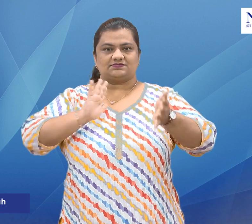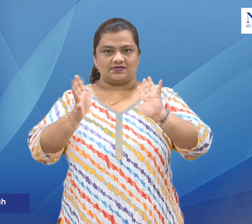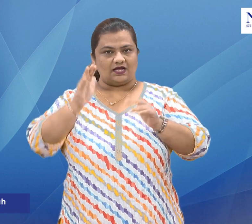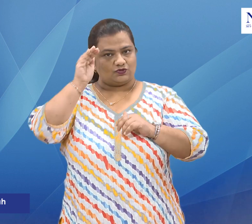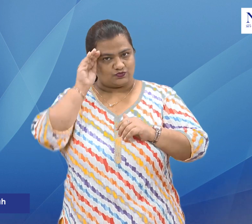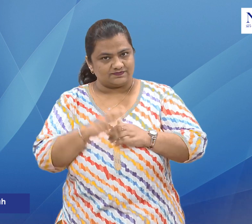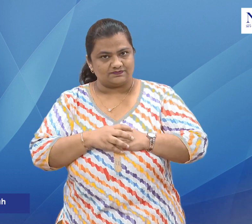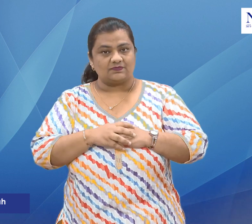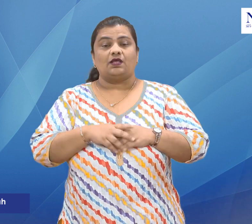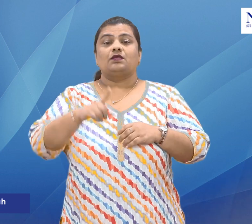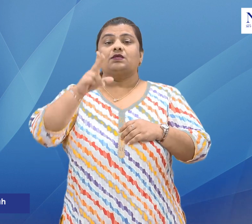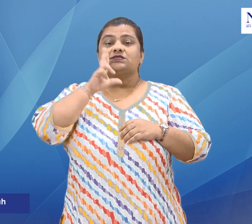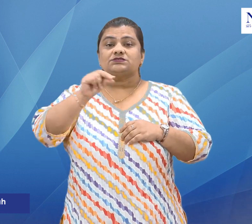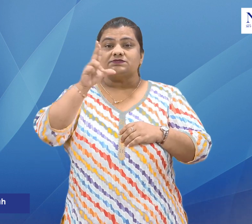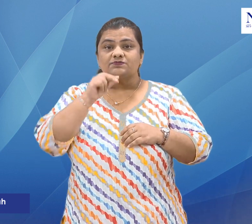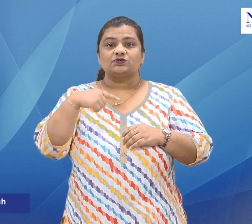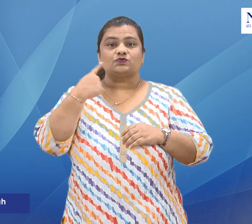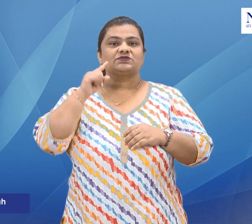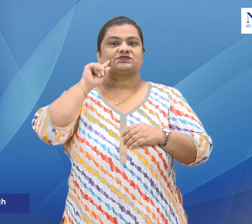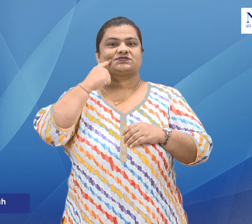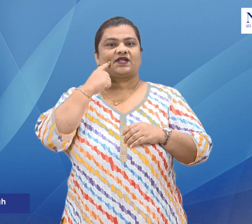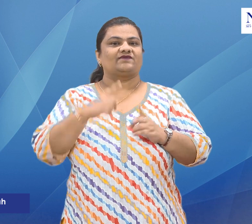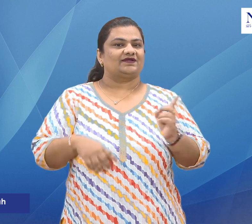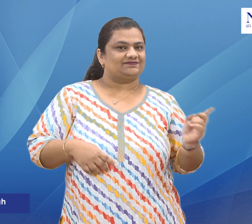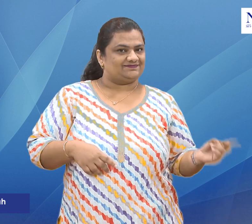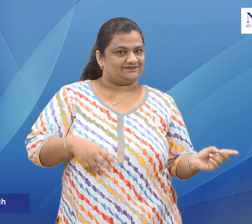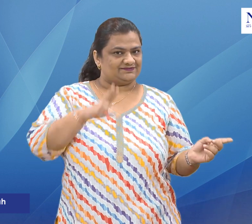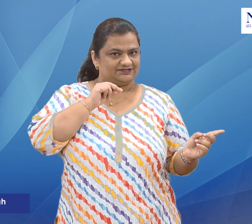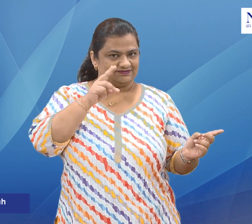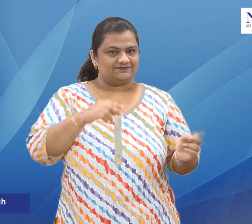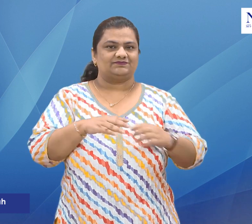along with Ms. Sylvie Maximena, NISH Faculty. See you again next week. Thank you. Thank